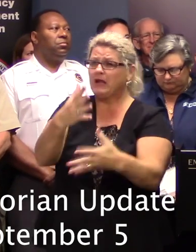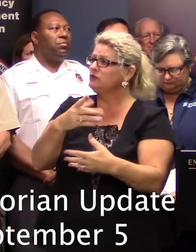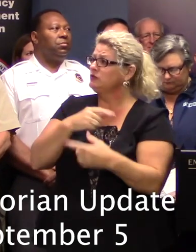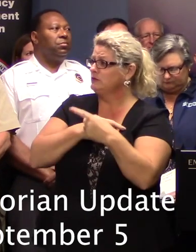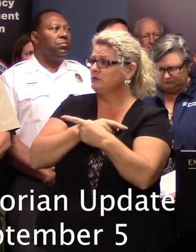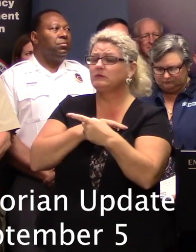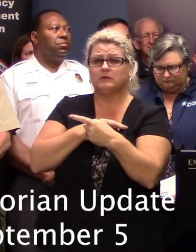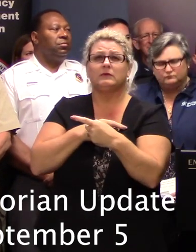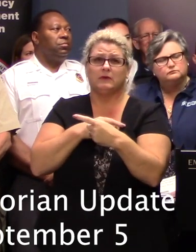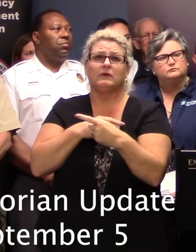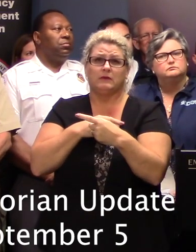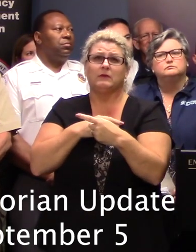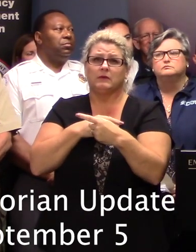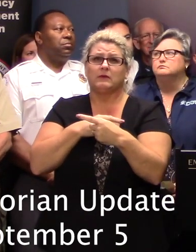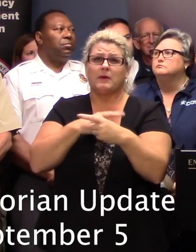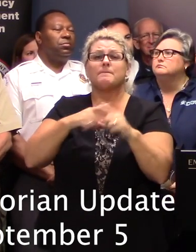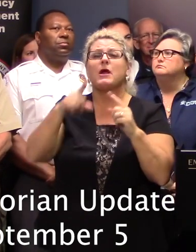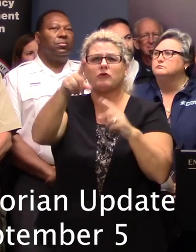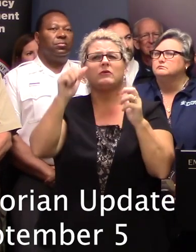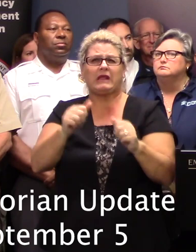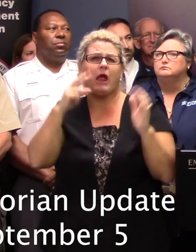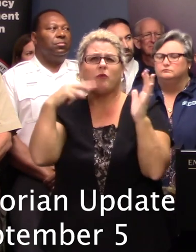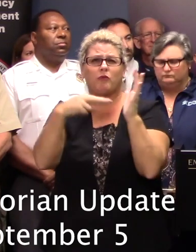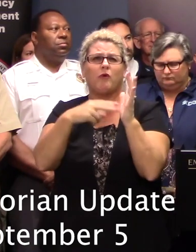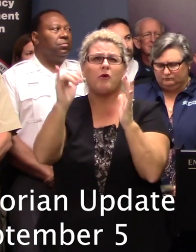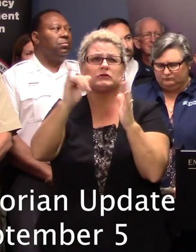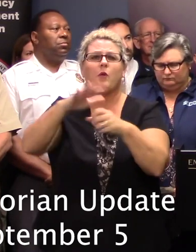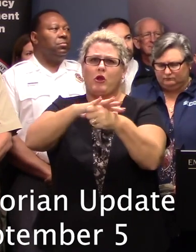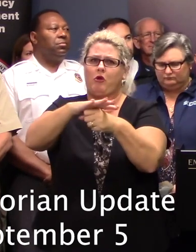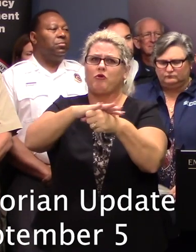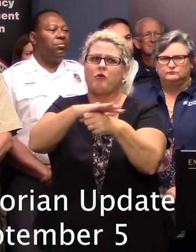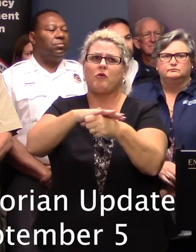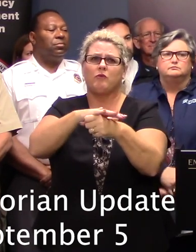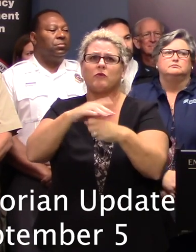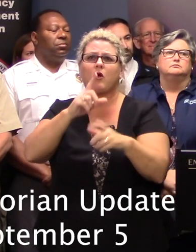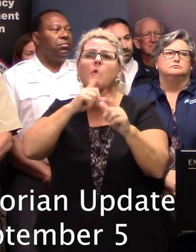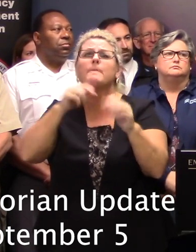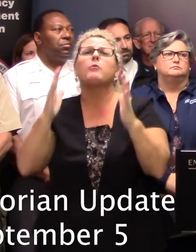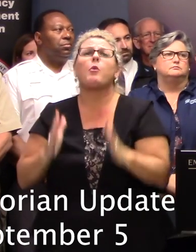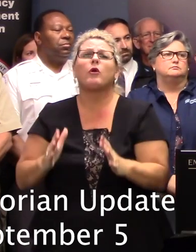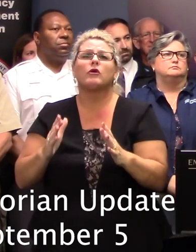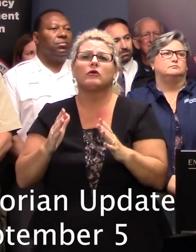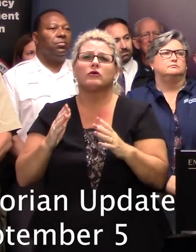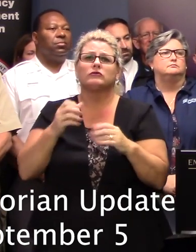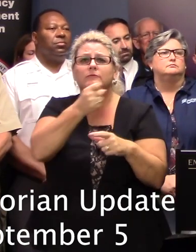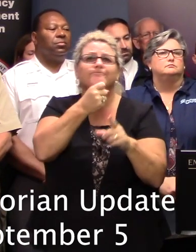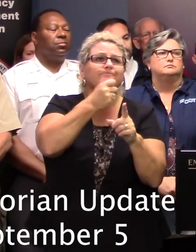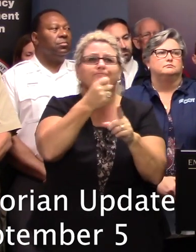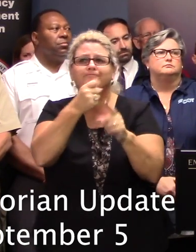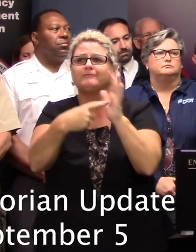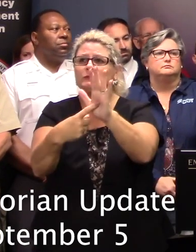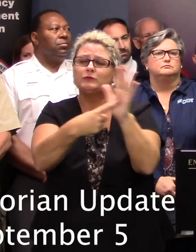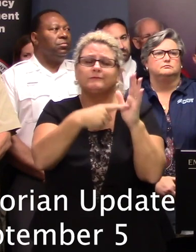here. But you can also get a good look by looking at some of the local reporters that are out in the areas that show exactly what's going on